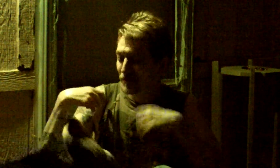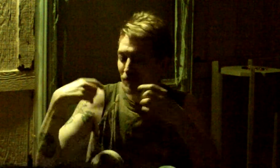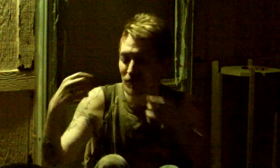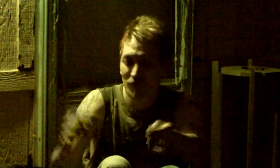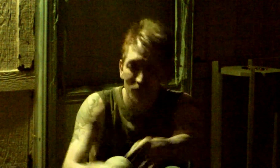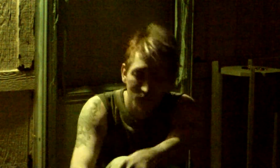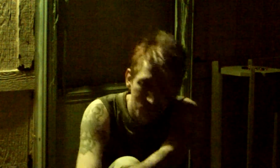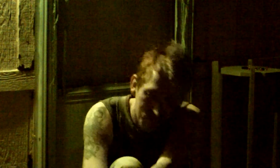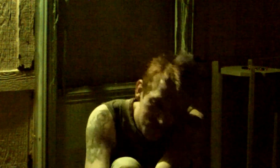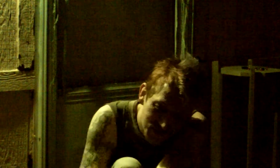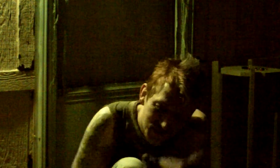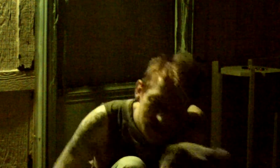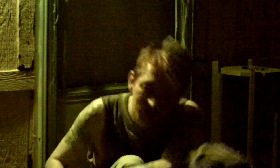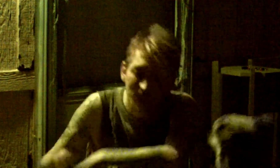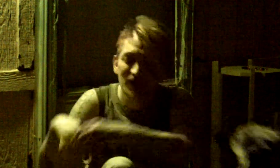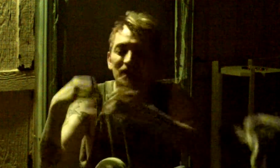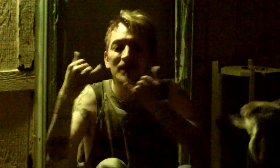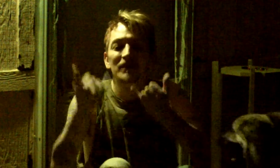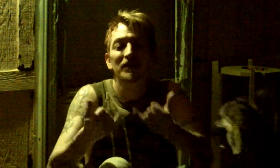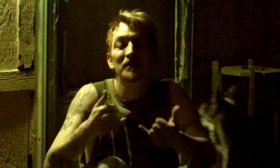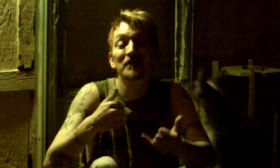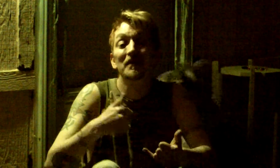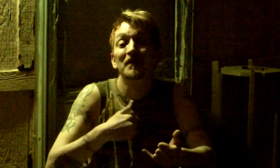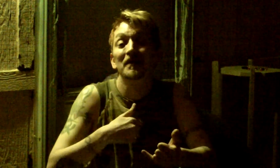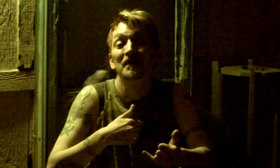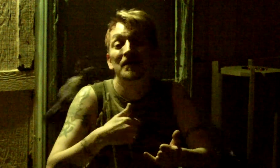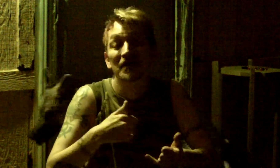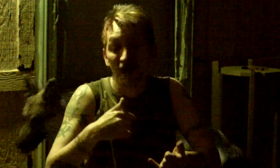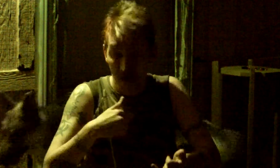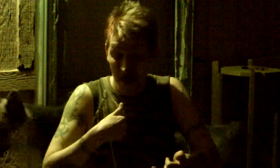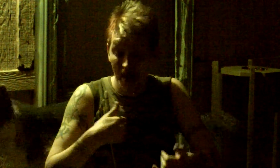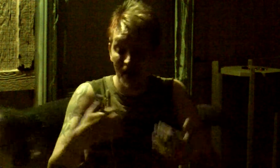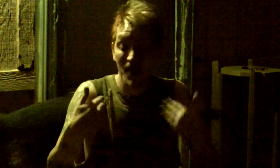Now that I have you by my side